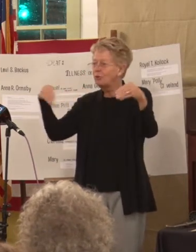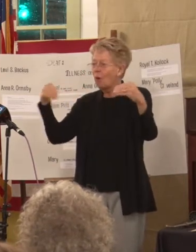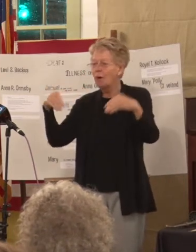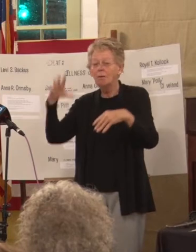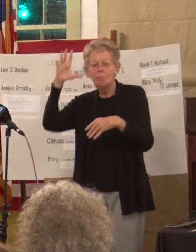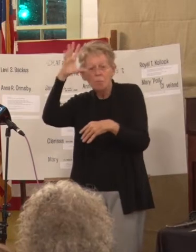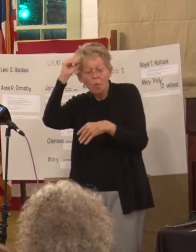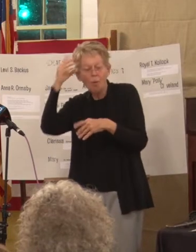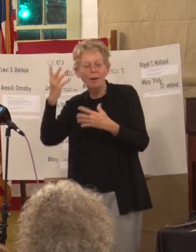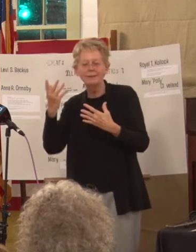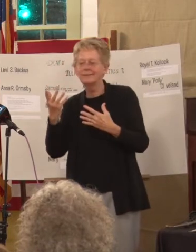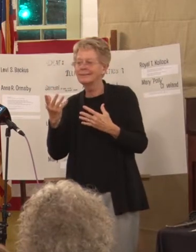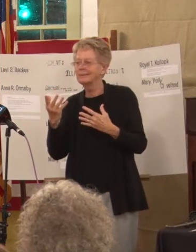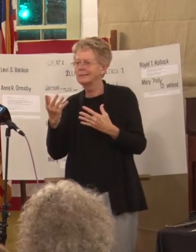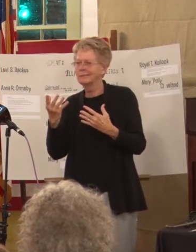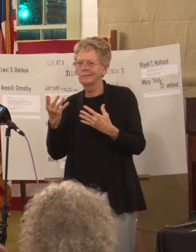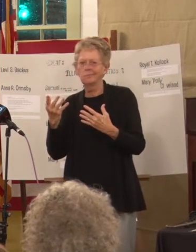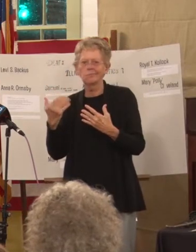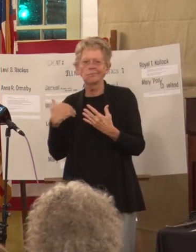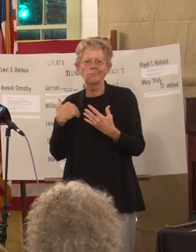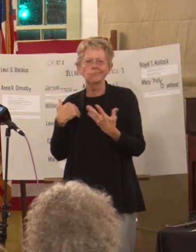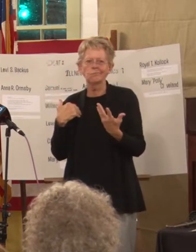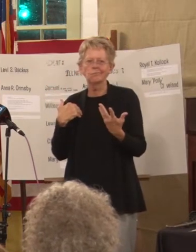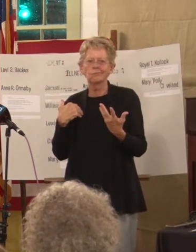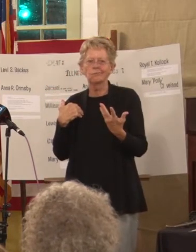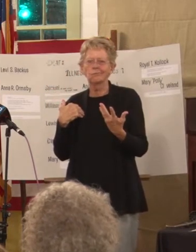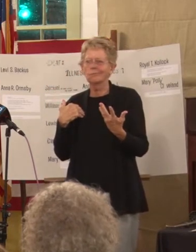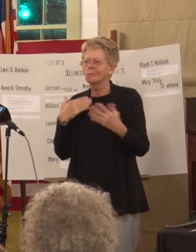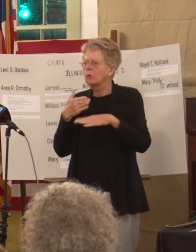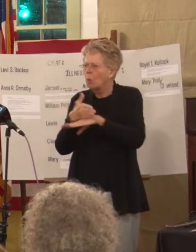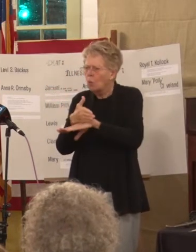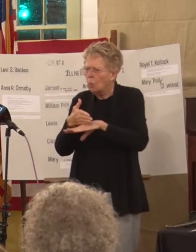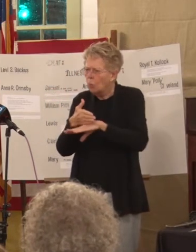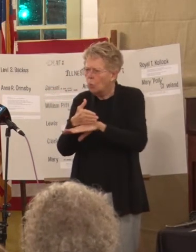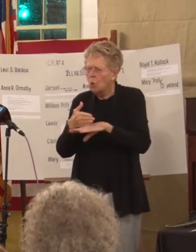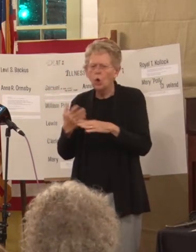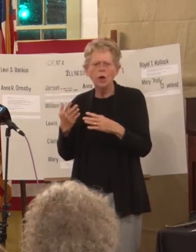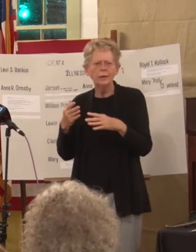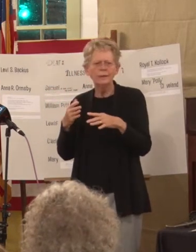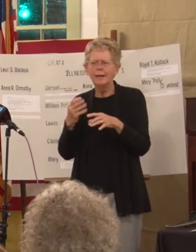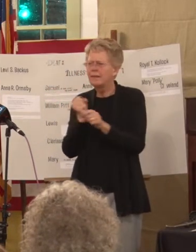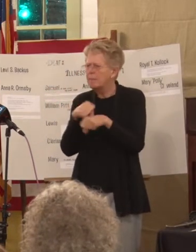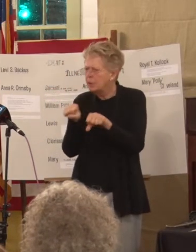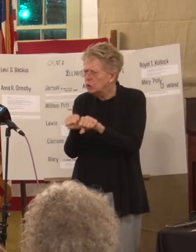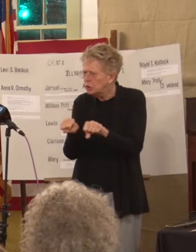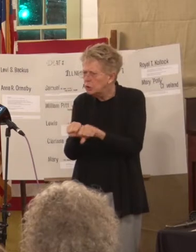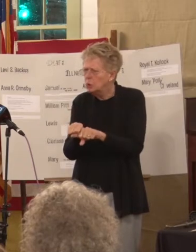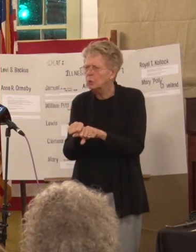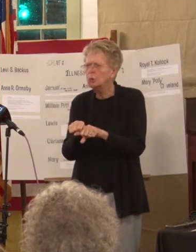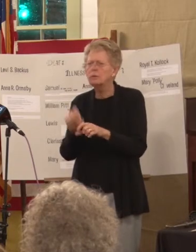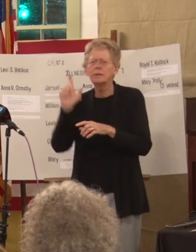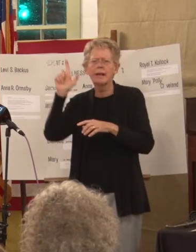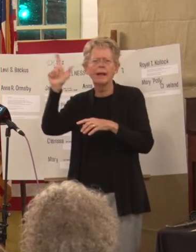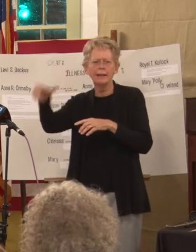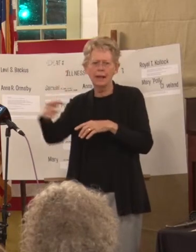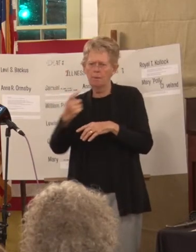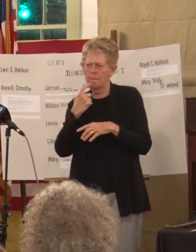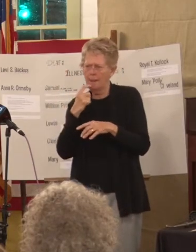did a lot of woodworking, shoemaking, and later on, metalwork, and would